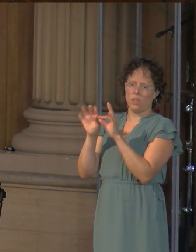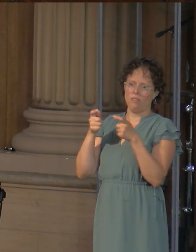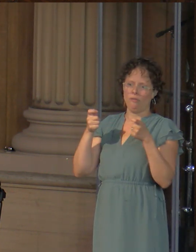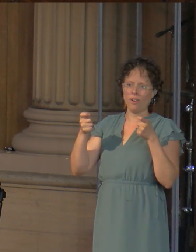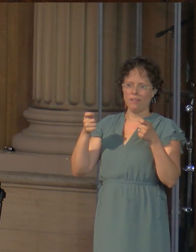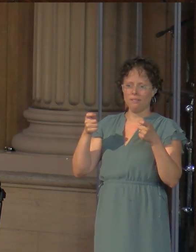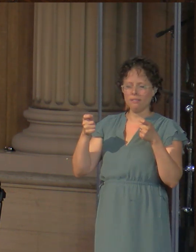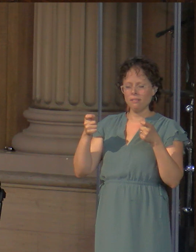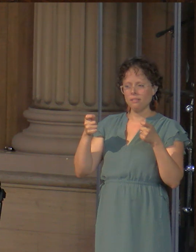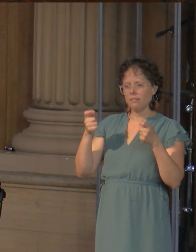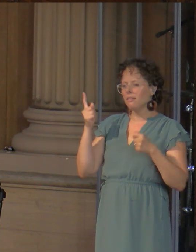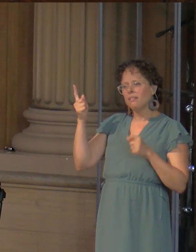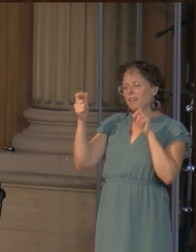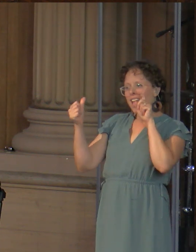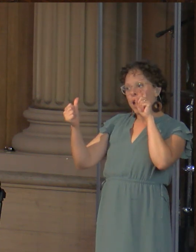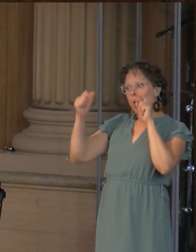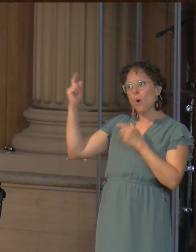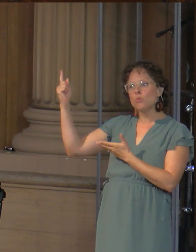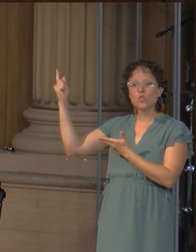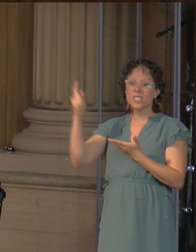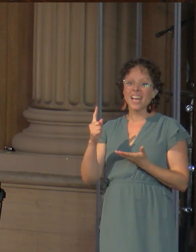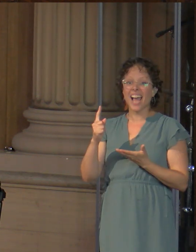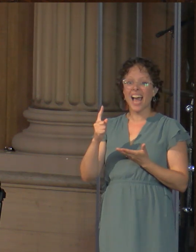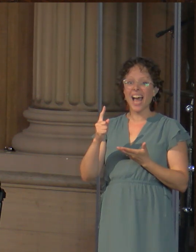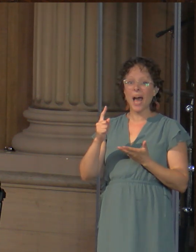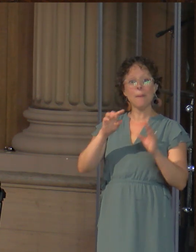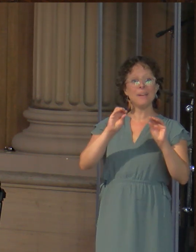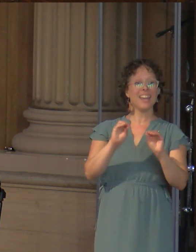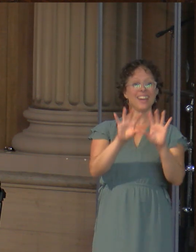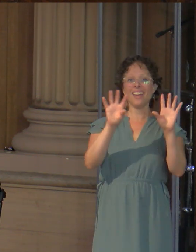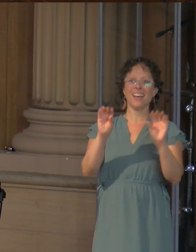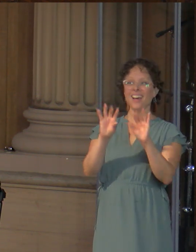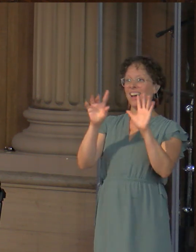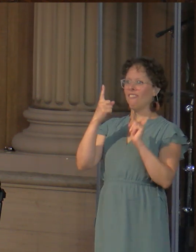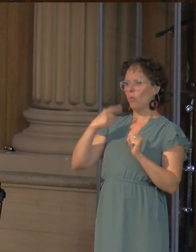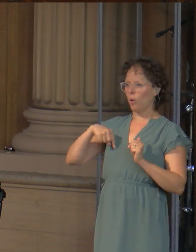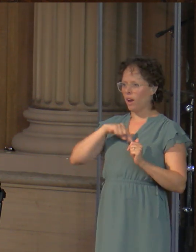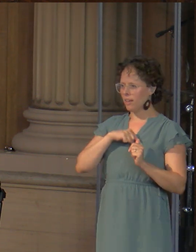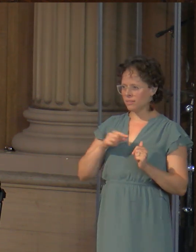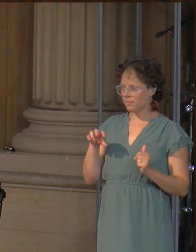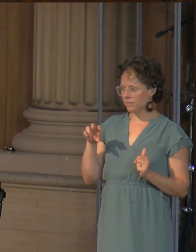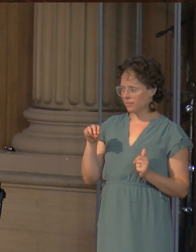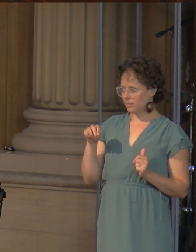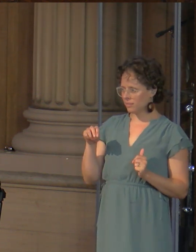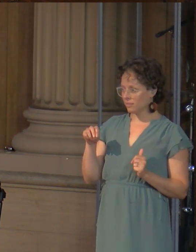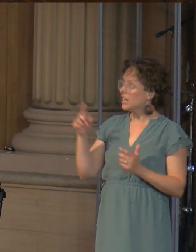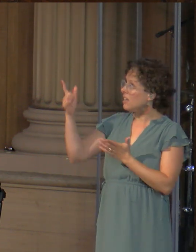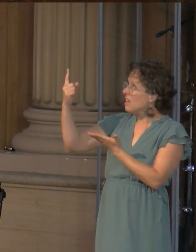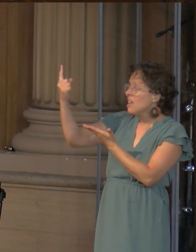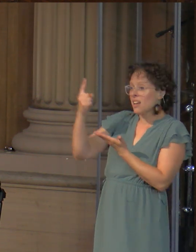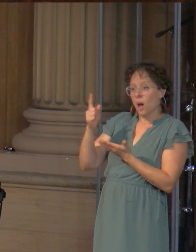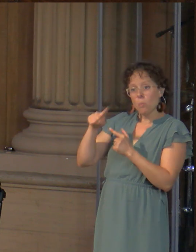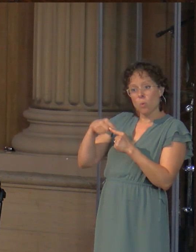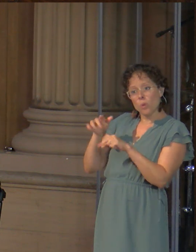And he's not going to come and just do tricks for us. He certainly comes to all who call out to him but he comes on his terms.